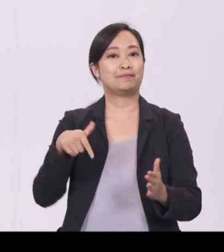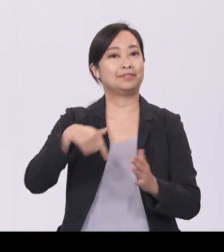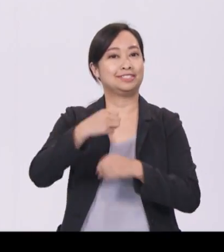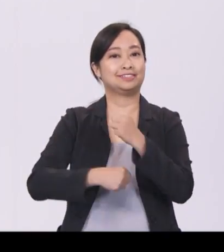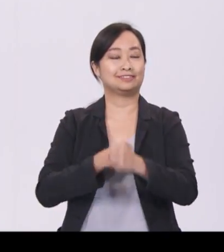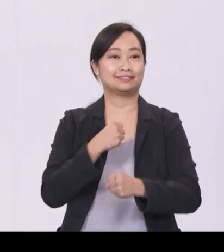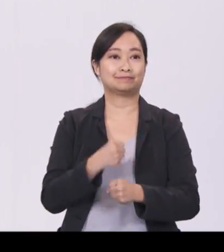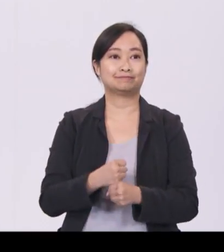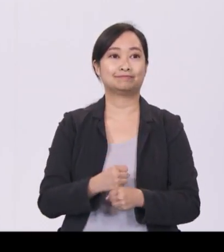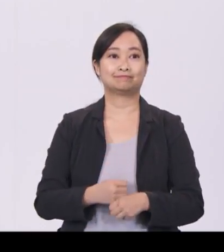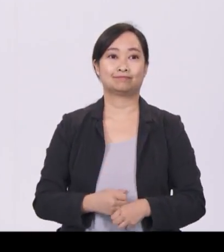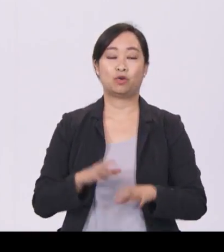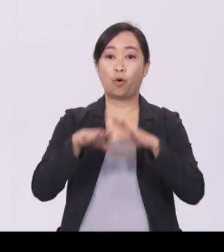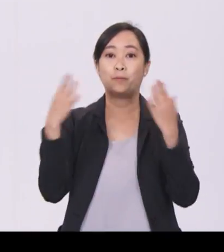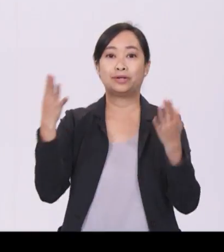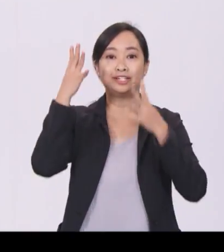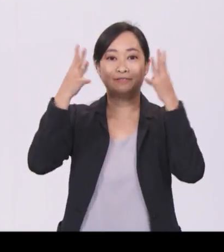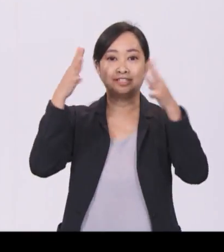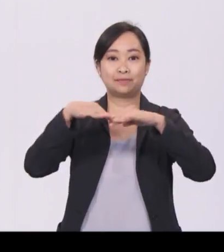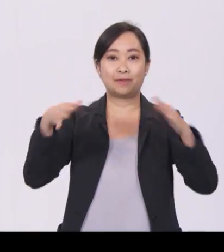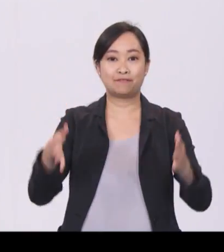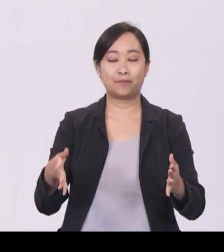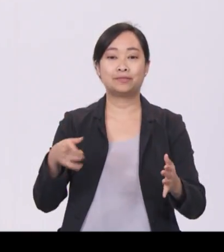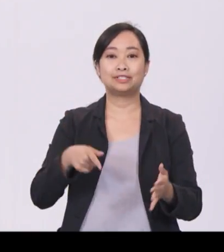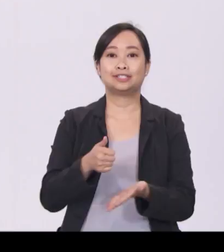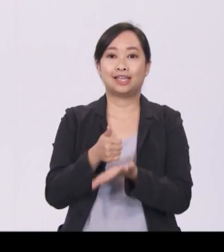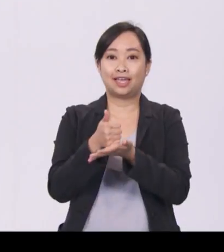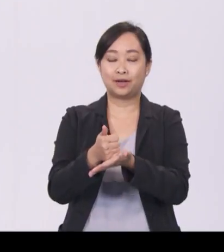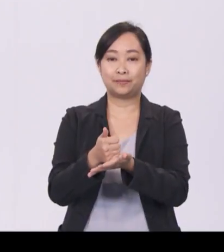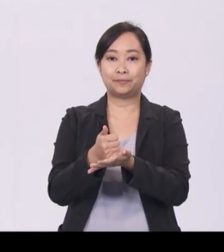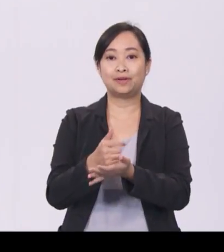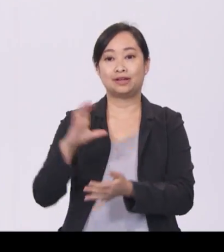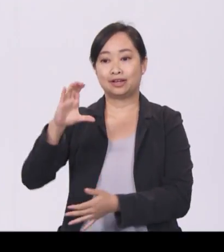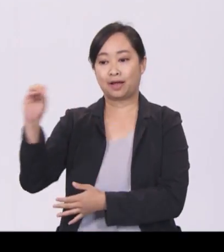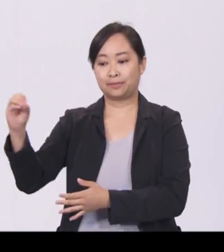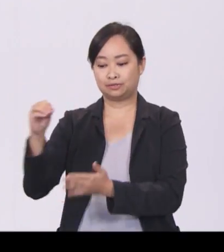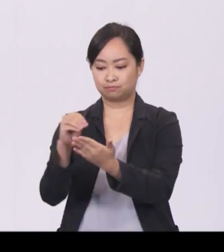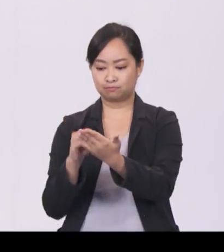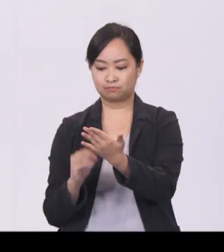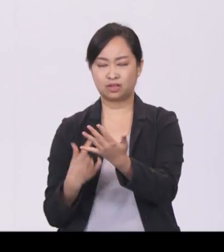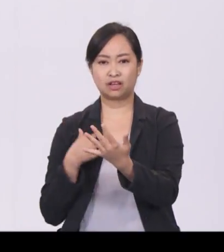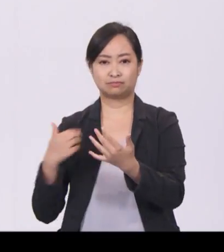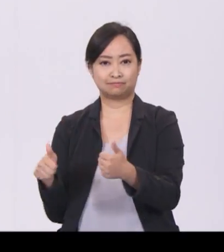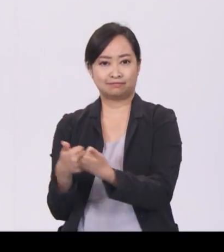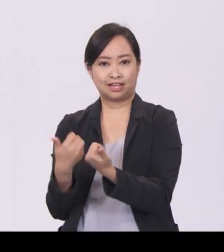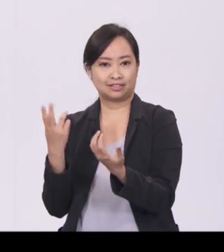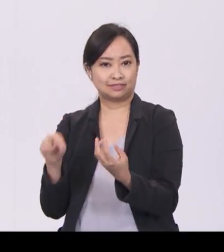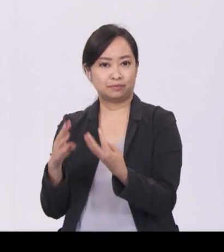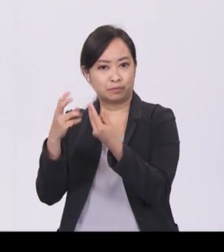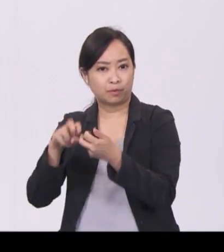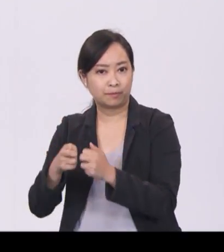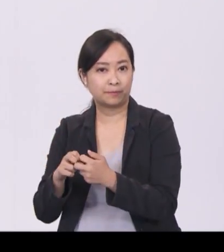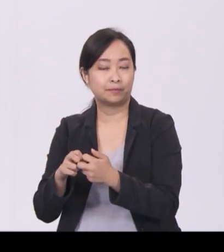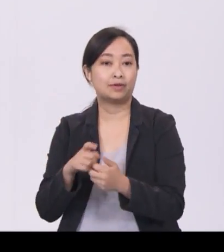This is a virtual crowdsourcing platform where companies can list specific challenges that can be addressed by digital solutions.